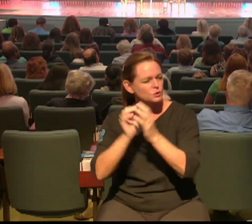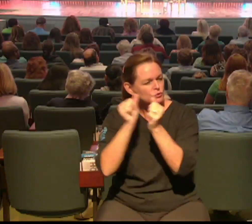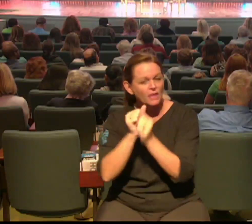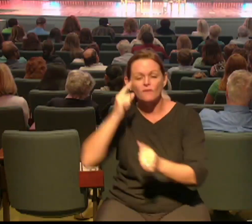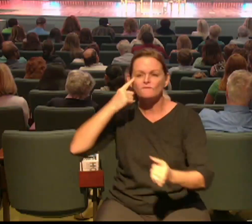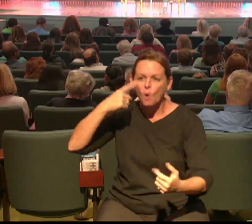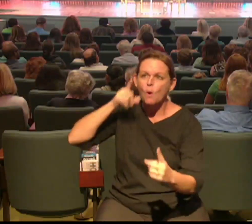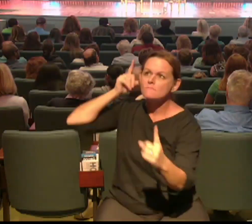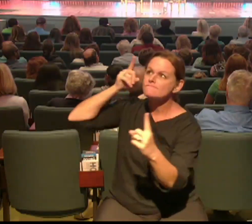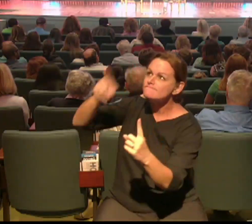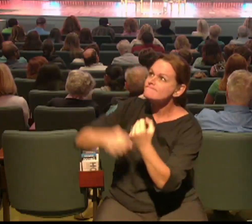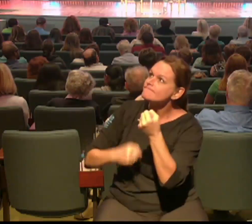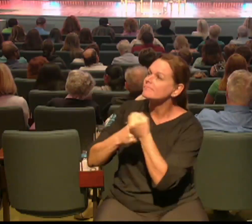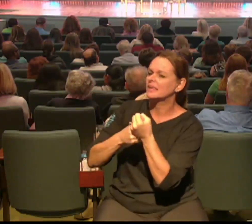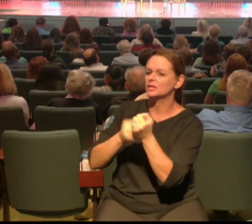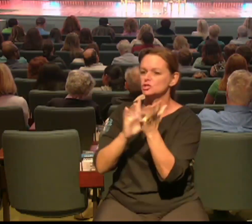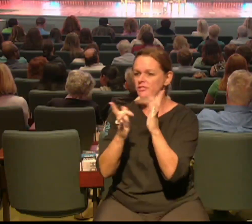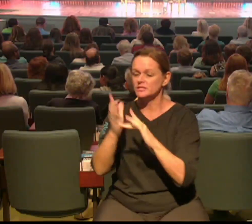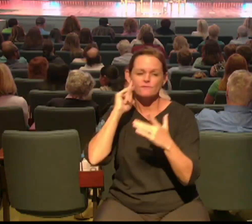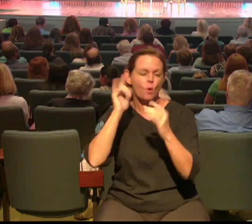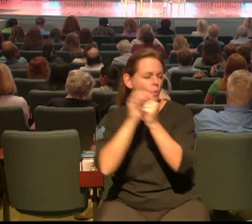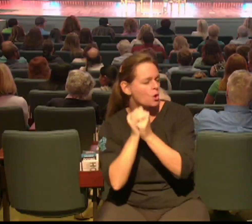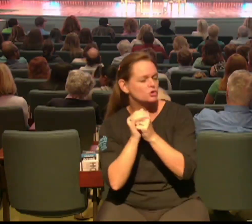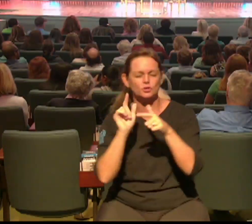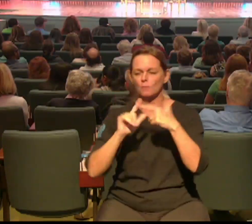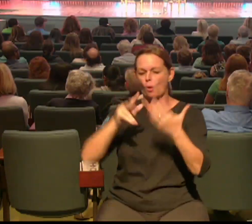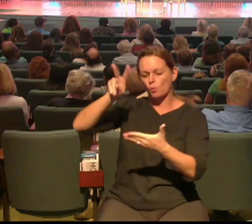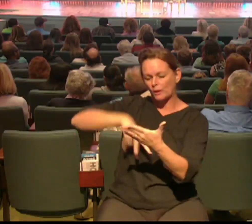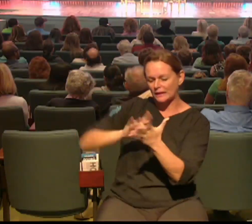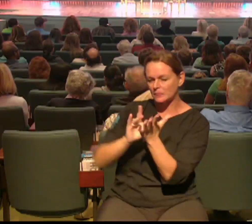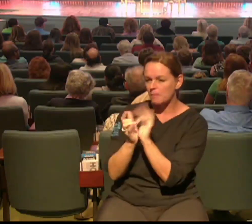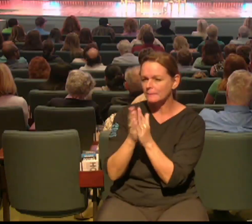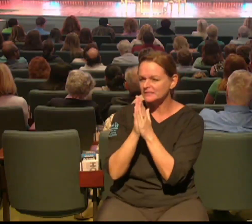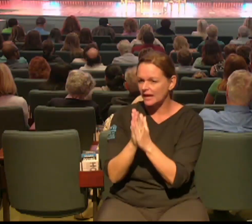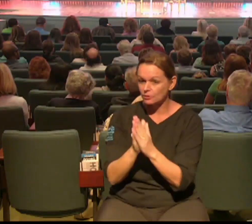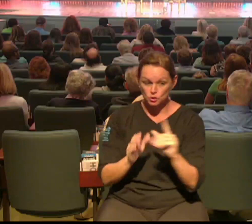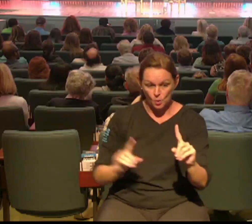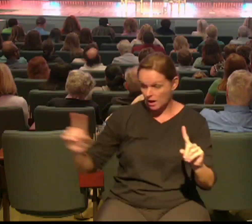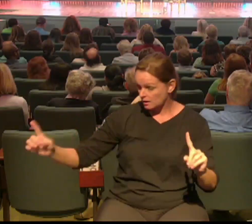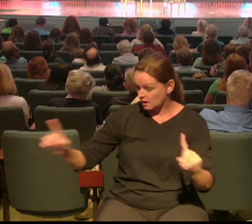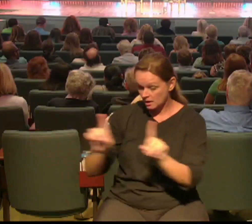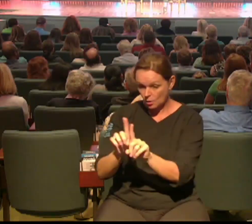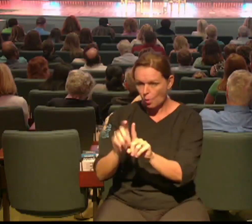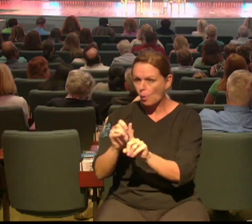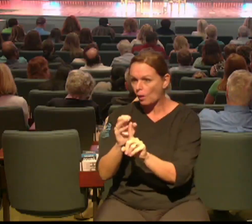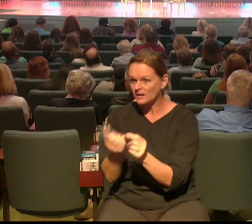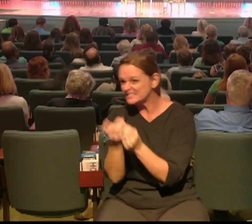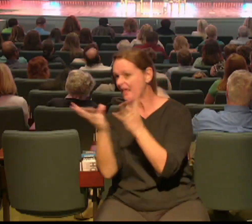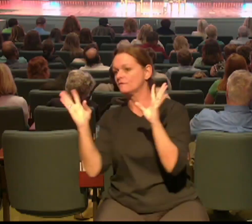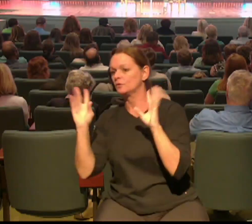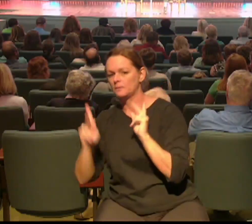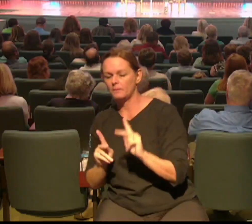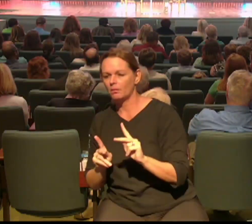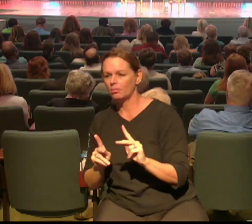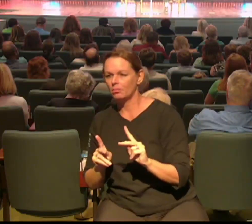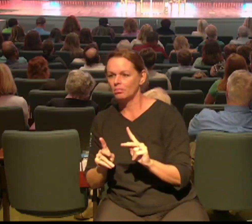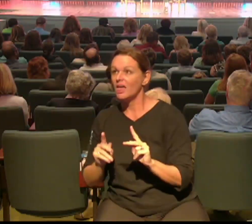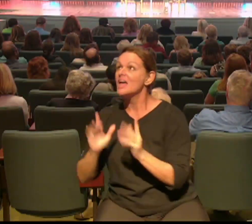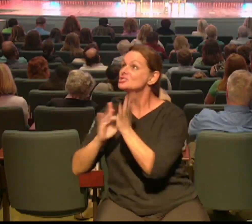you know worshiping him hearing his word he promises that he's going to be here and this is the important thing we need you to